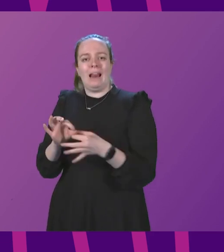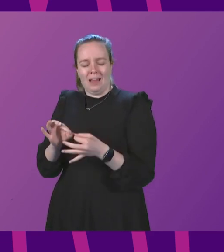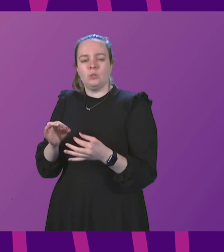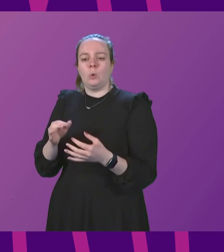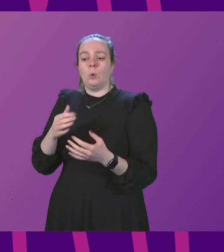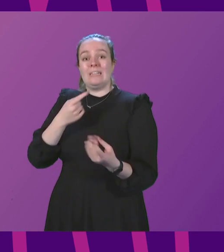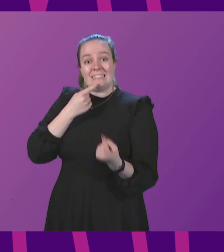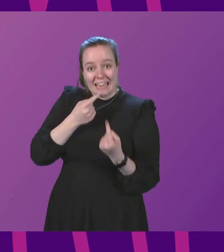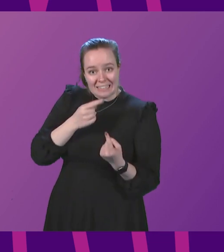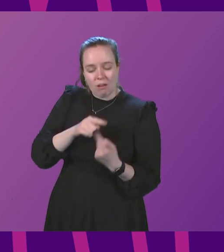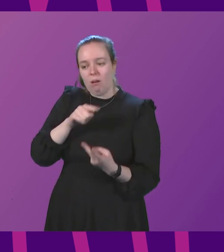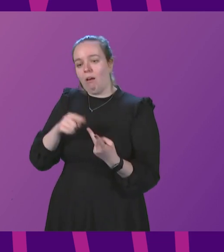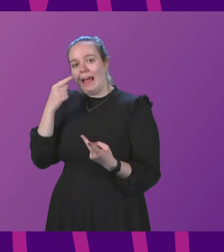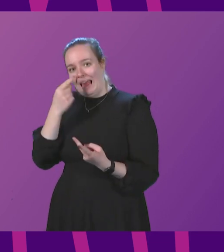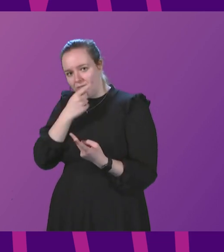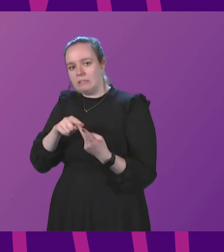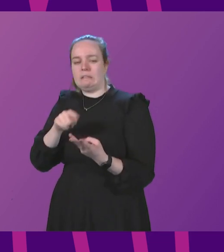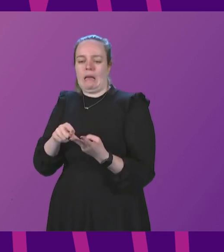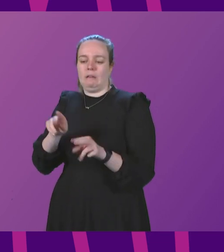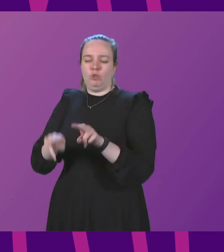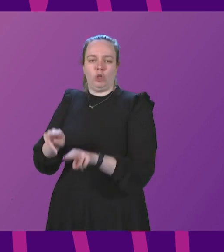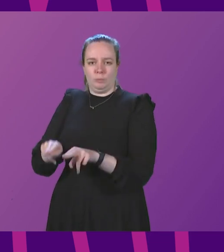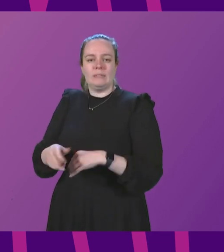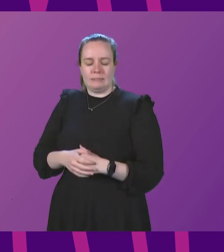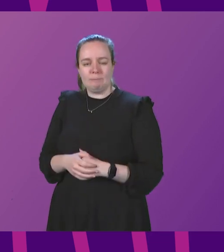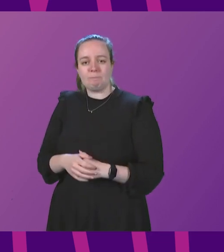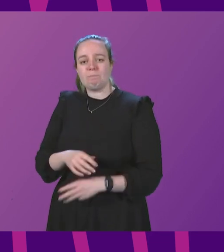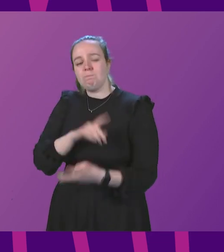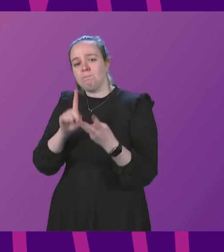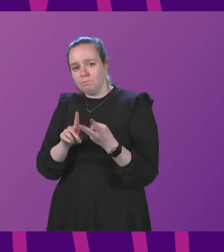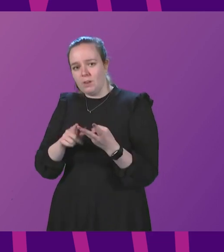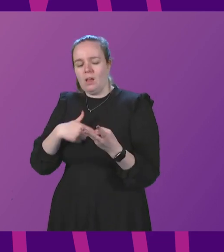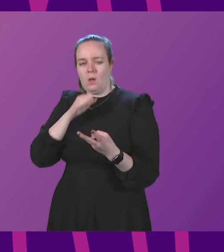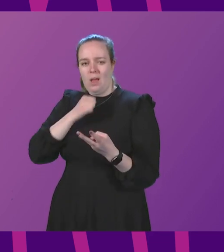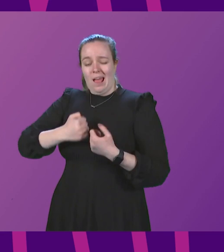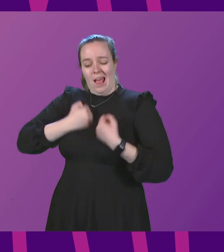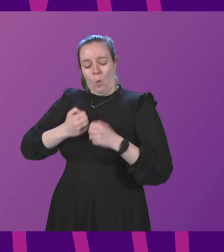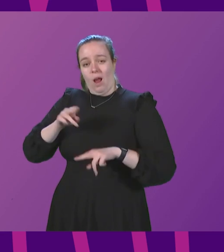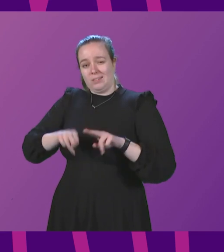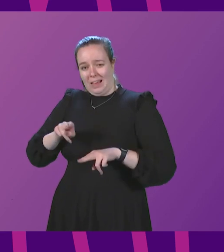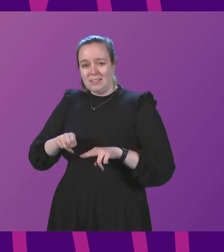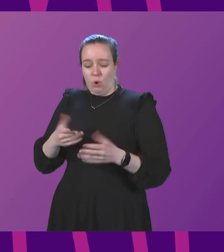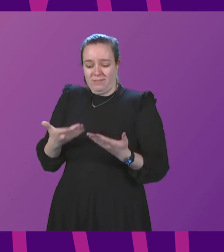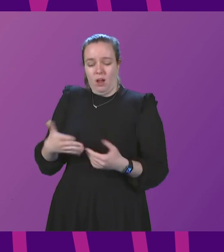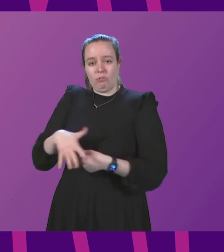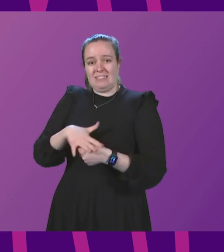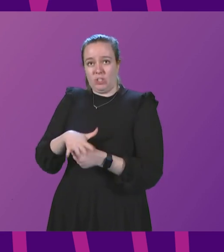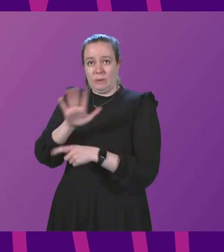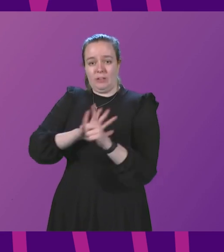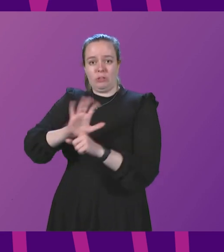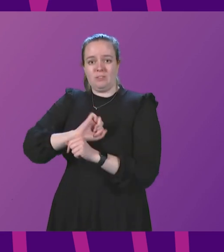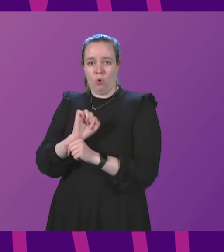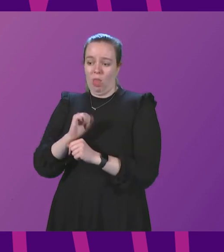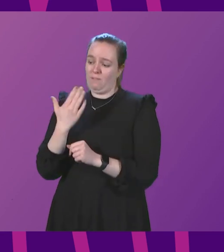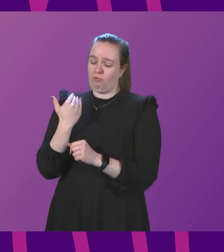of data, evidence and judgment. Thirdly, I will give our assessment of the current situation in Scotland in light